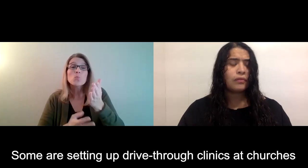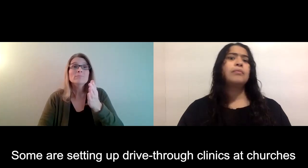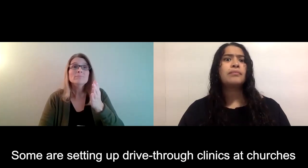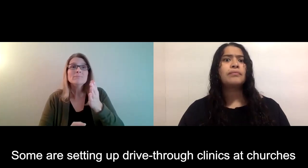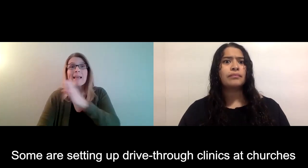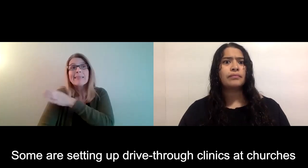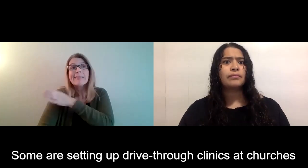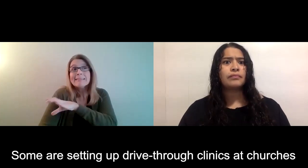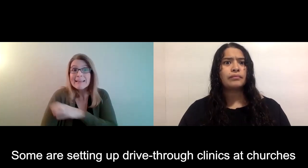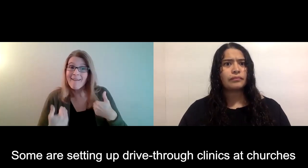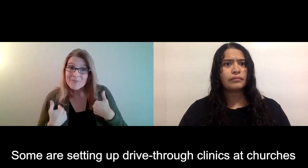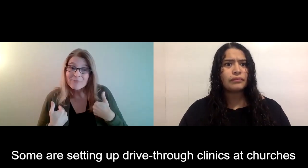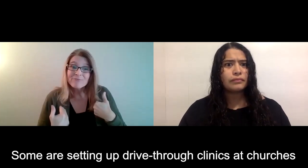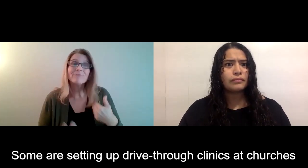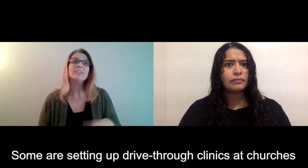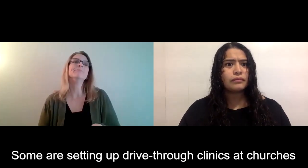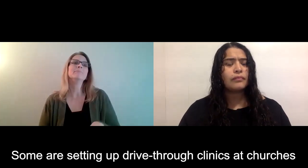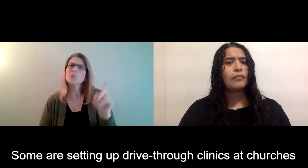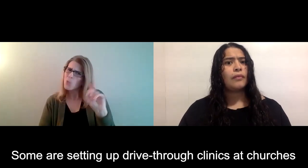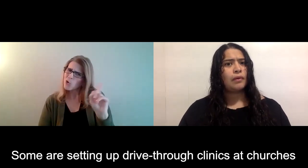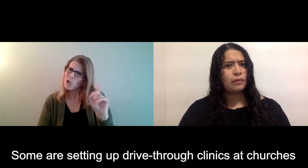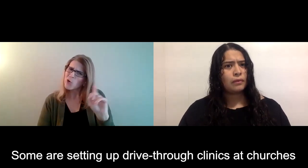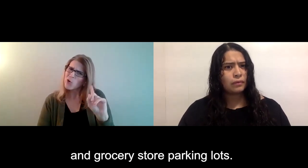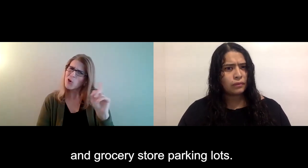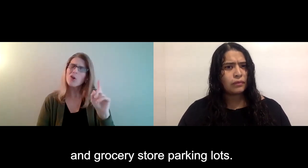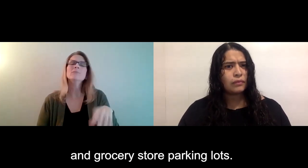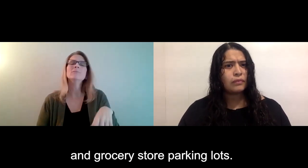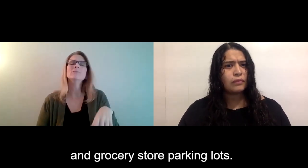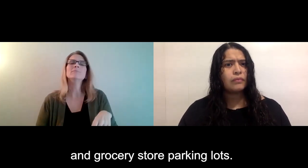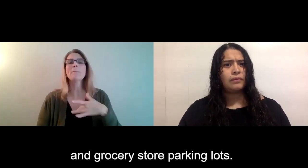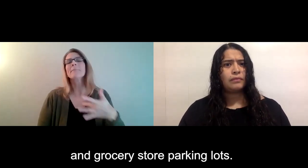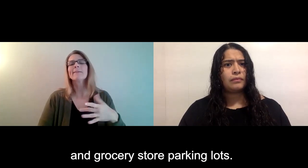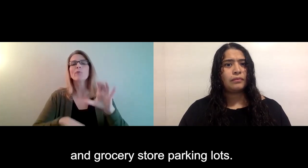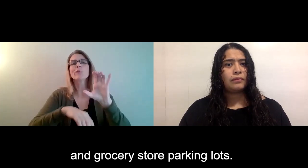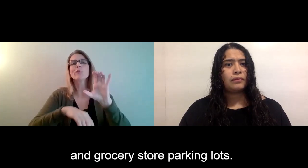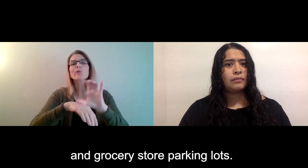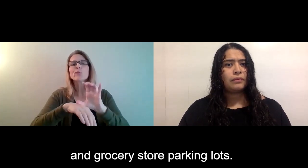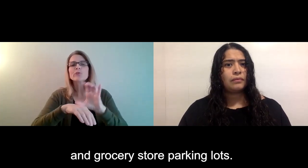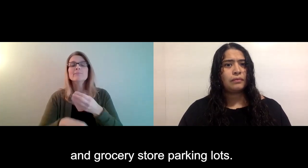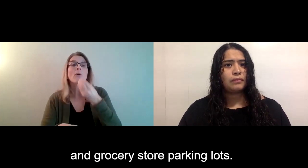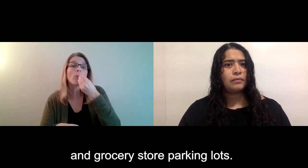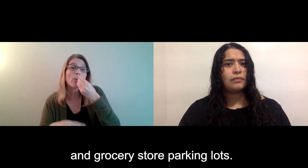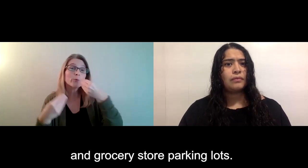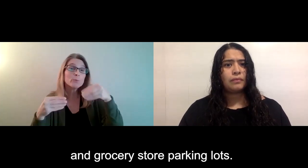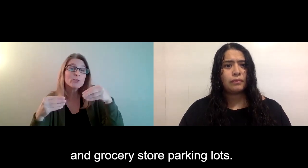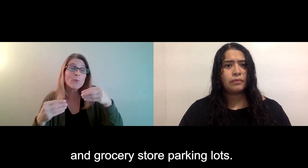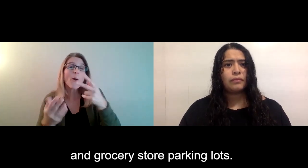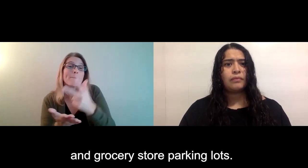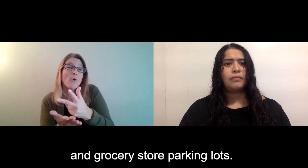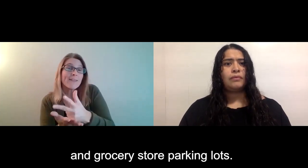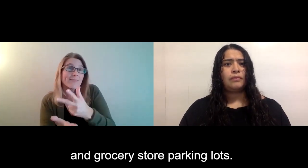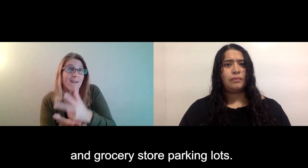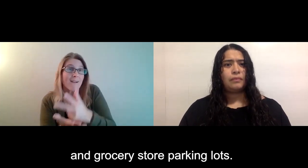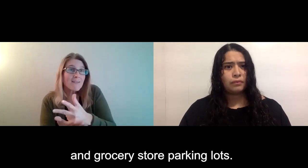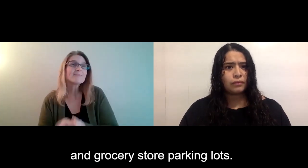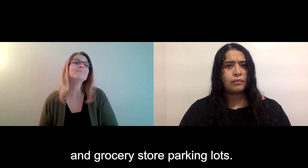Some are setting up drive-through clinics at churches and grocery store parking lots.